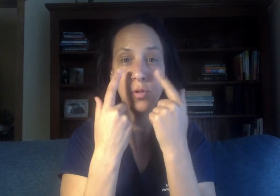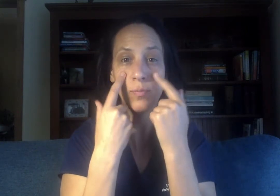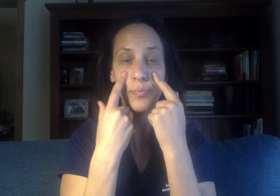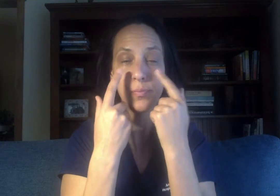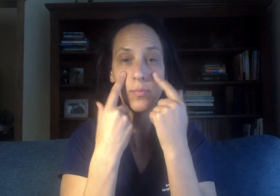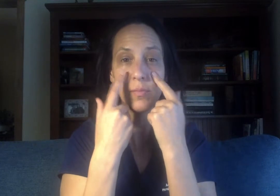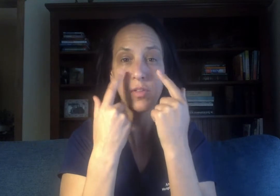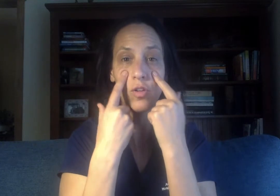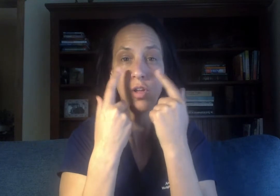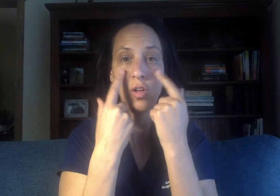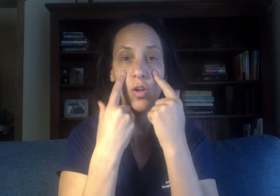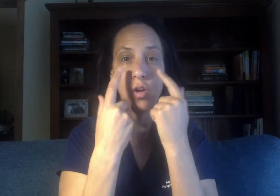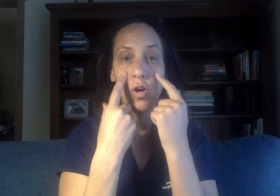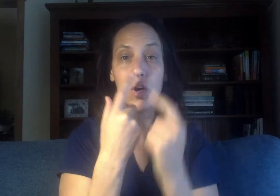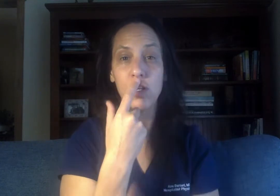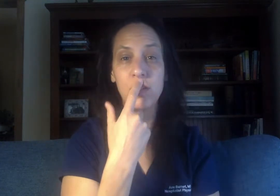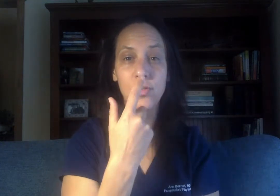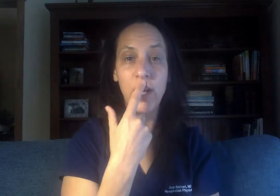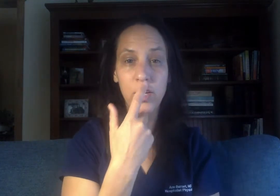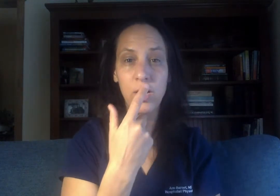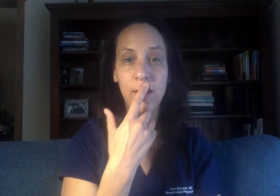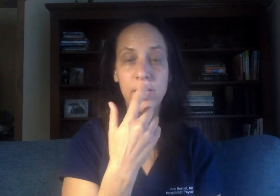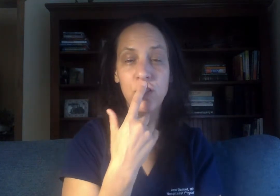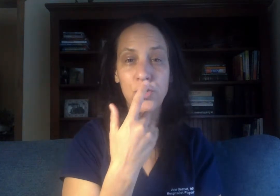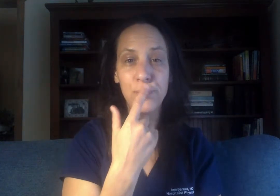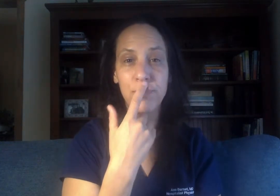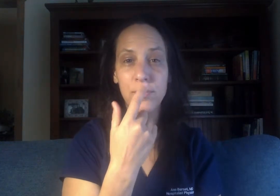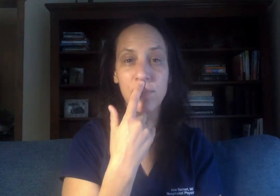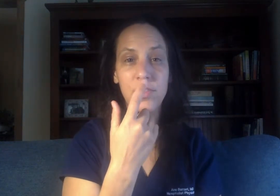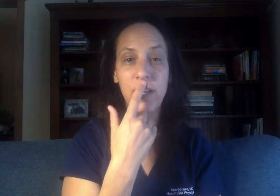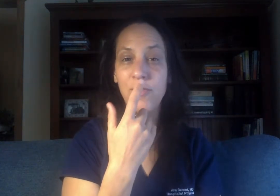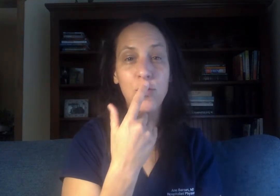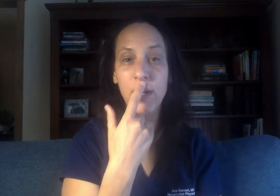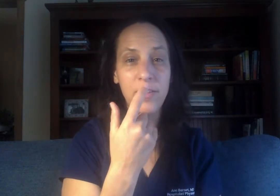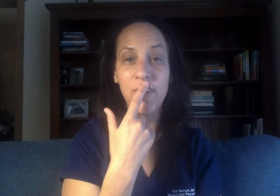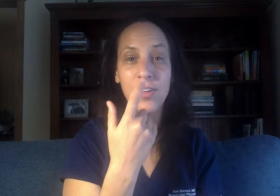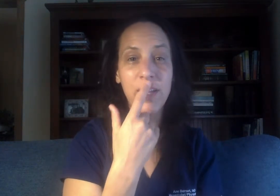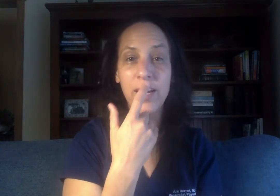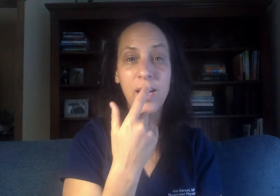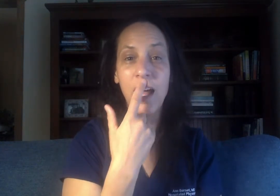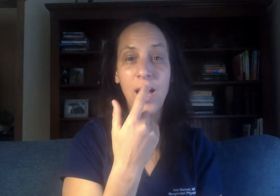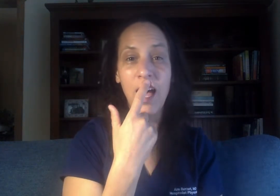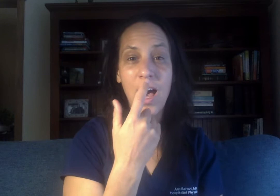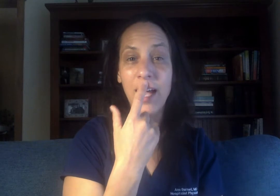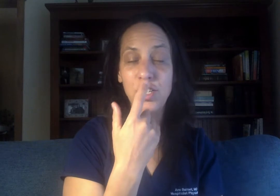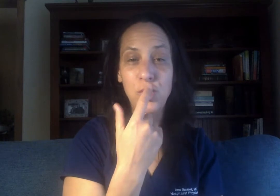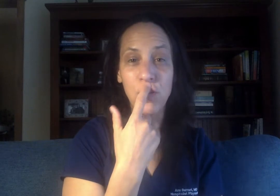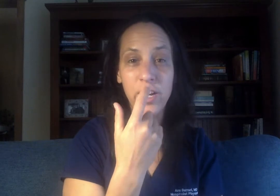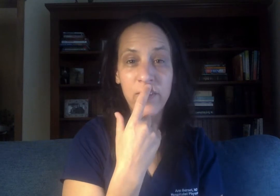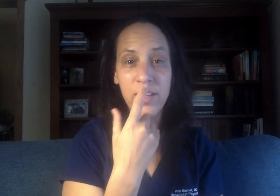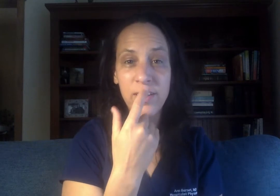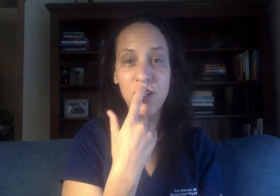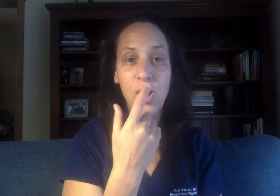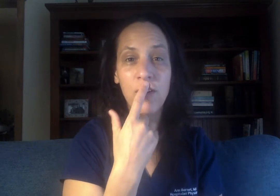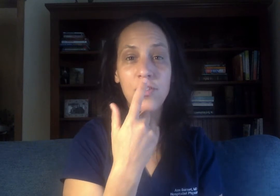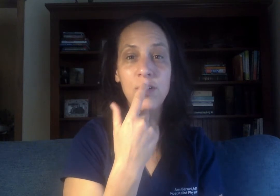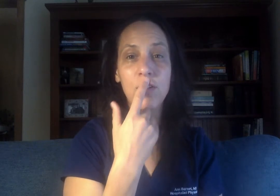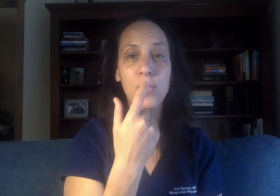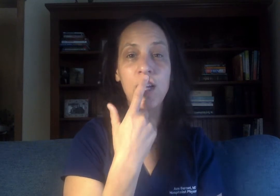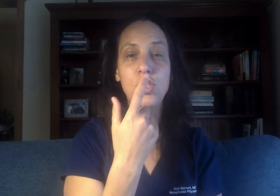so I acknowledge that even when I feel like I don't have anything to offer when I